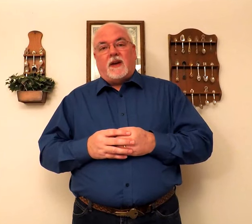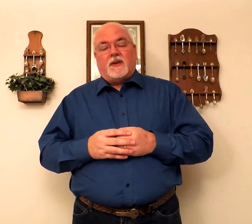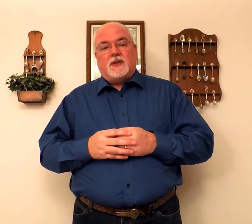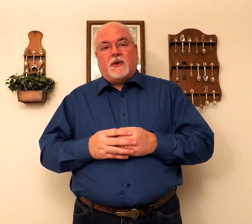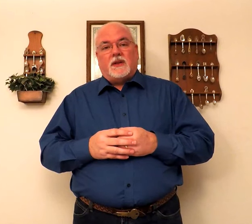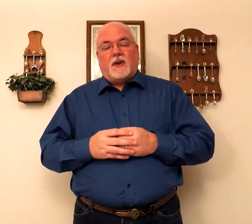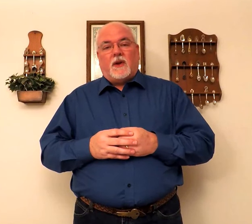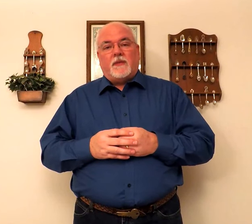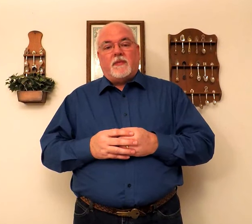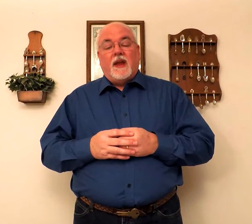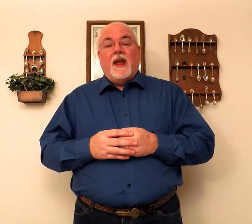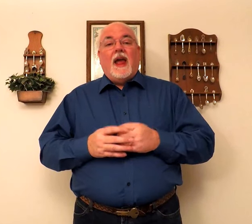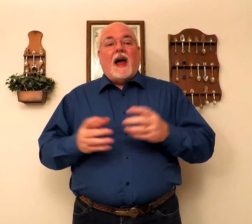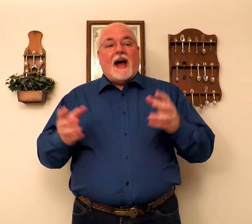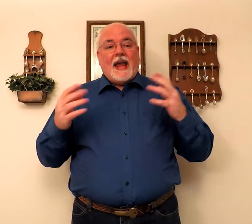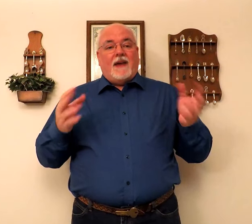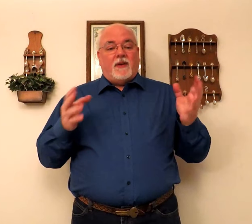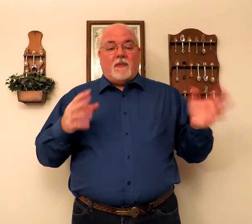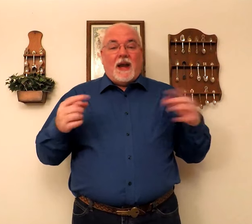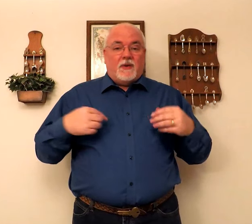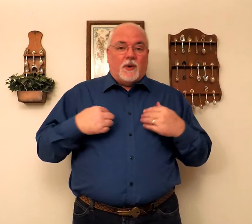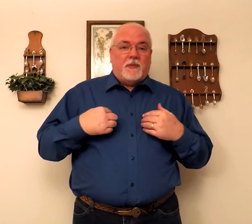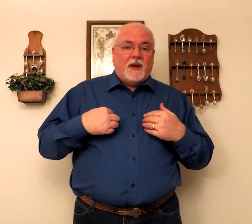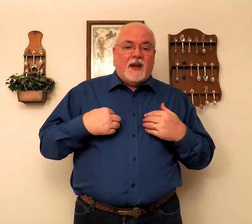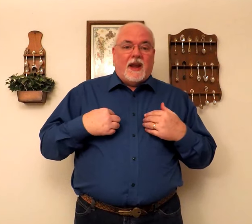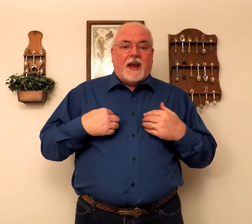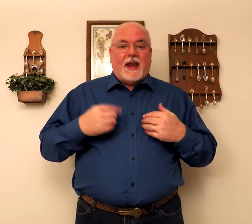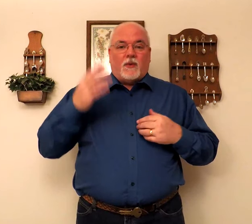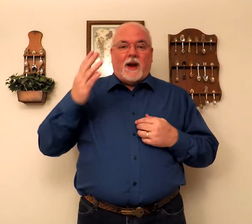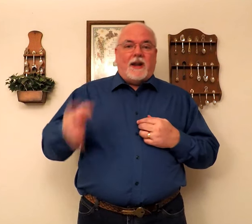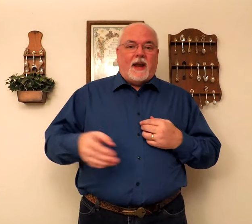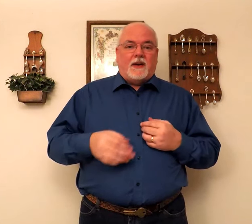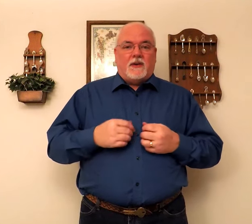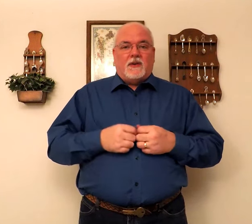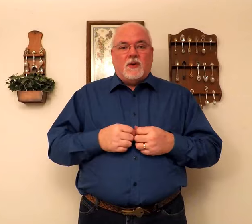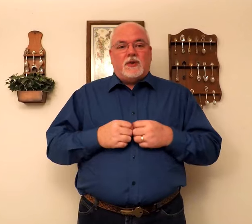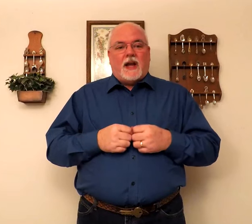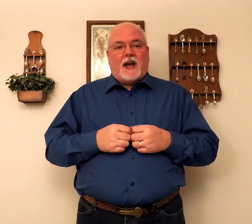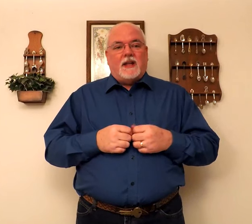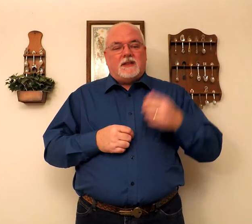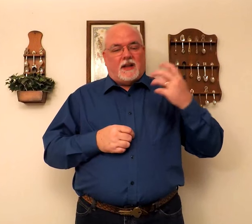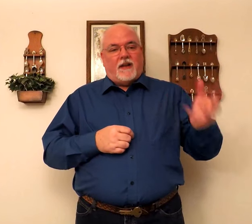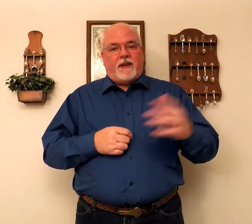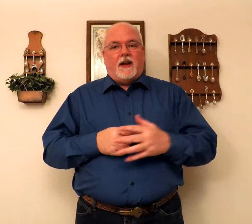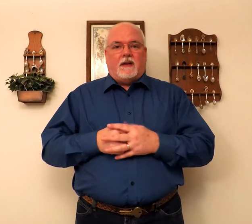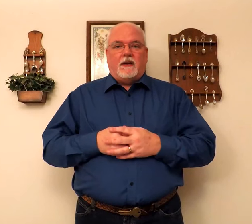-handers doing the song. I have in my group a right-hander who signs left-handed.